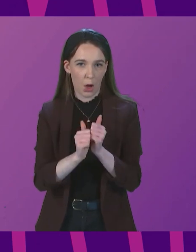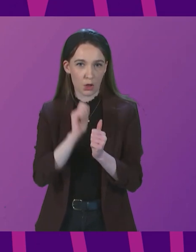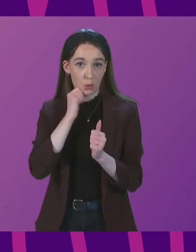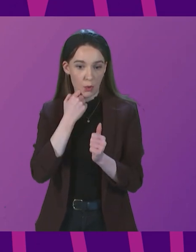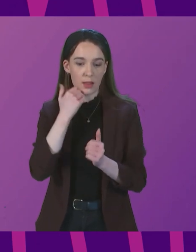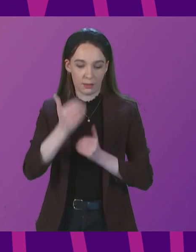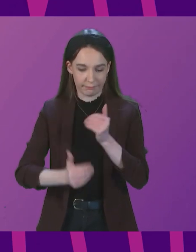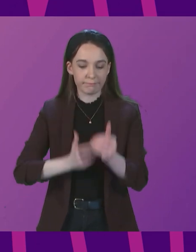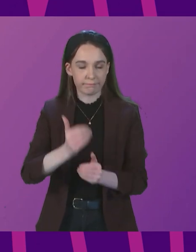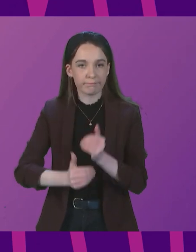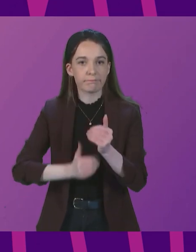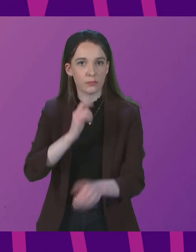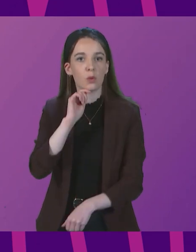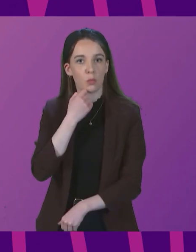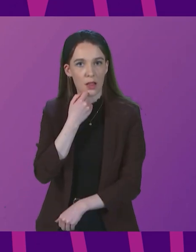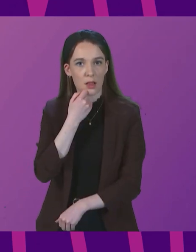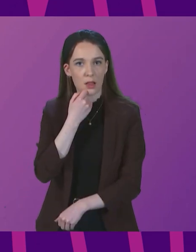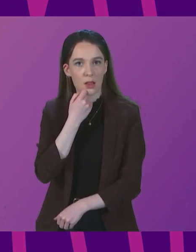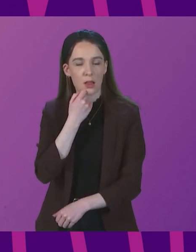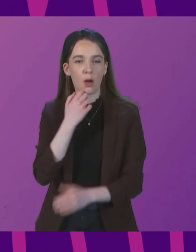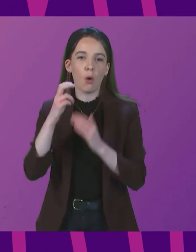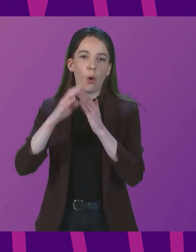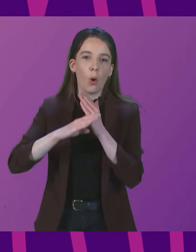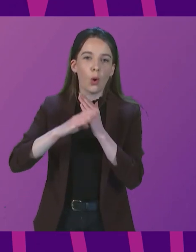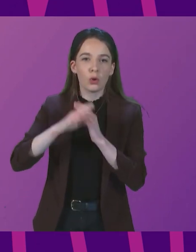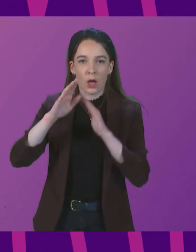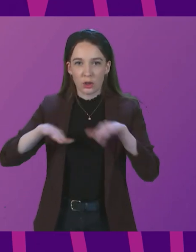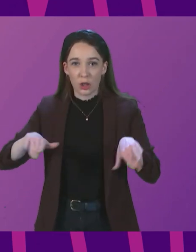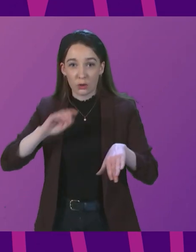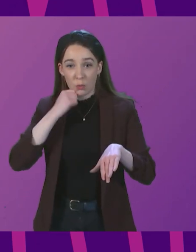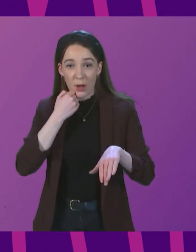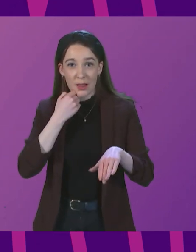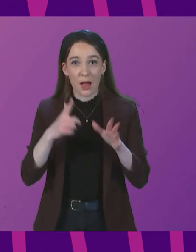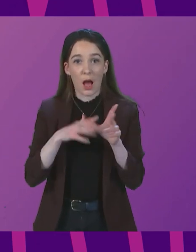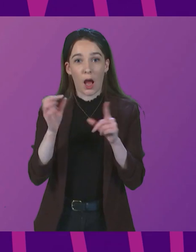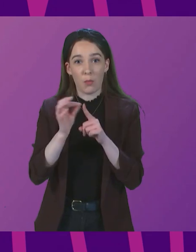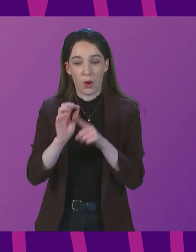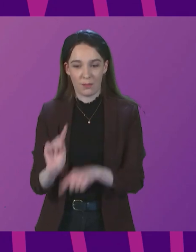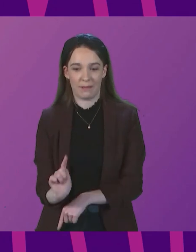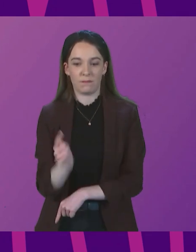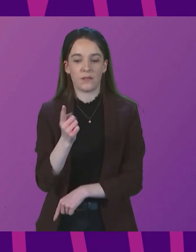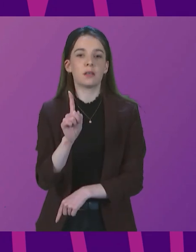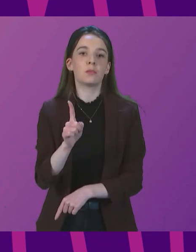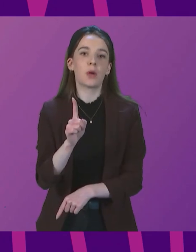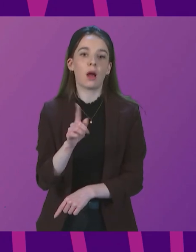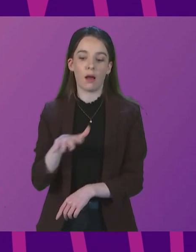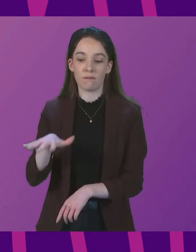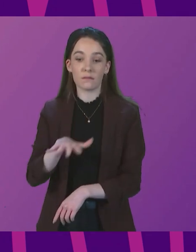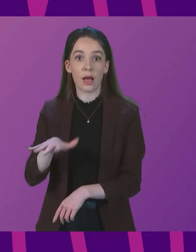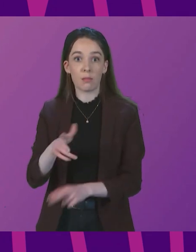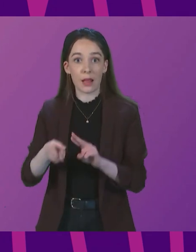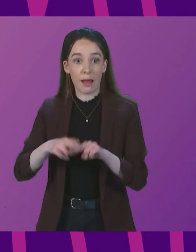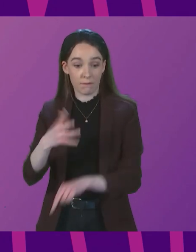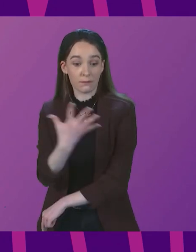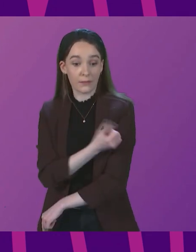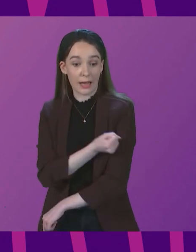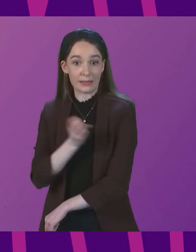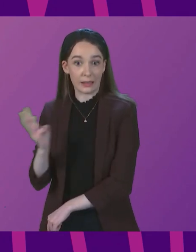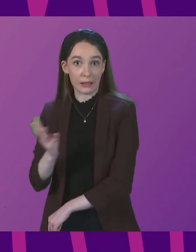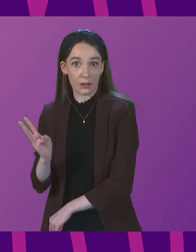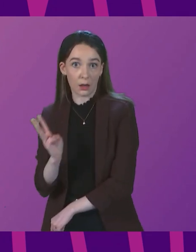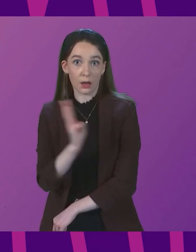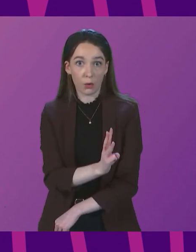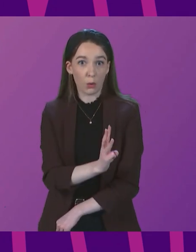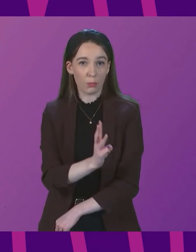coming weeks. Older children are being given appointments first, but families are being invited to get vaccinated together whenever that is